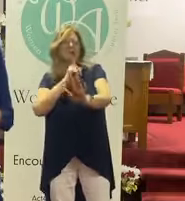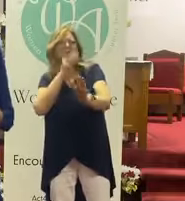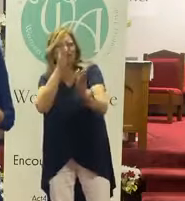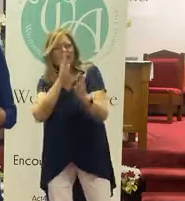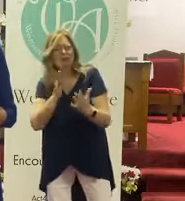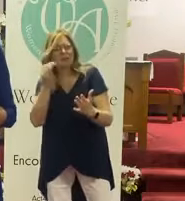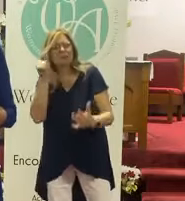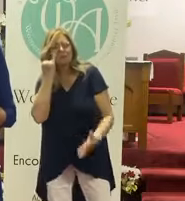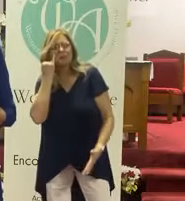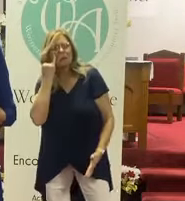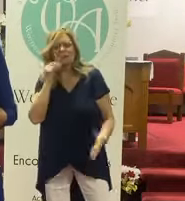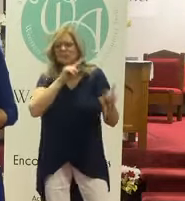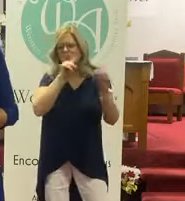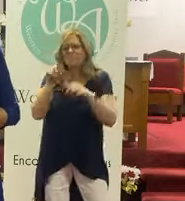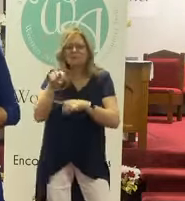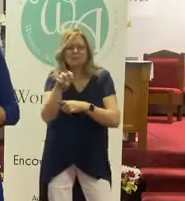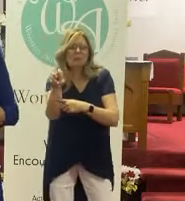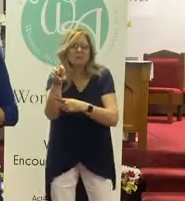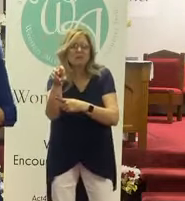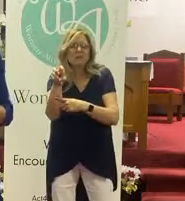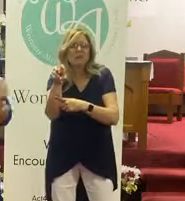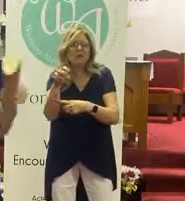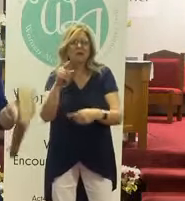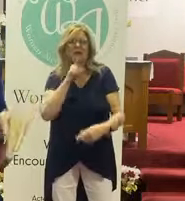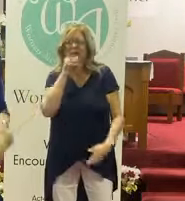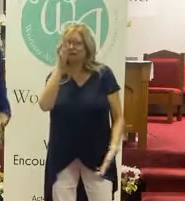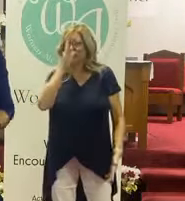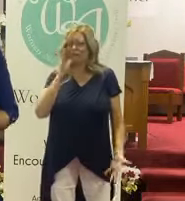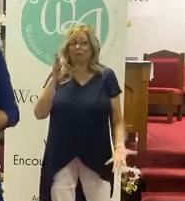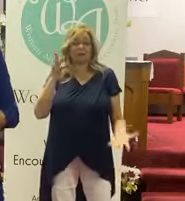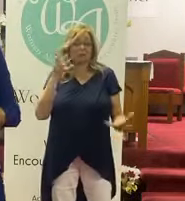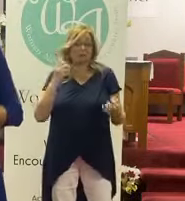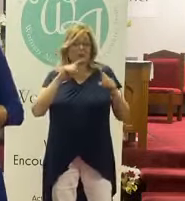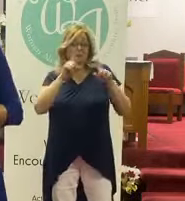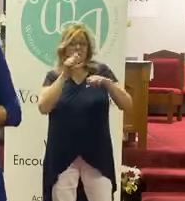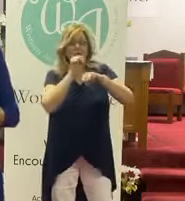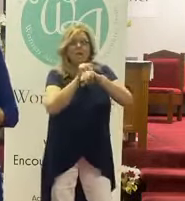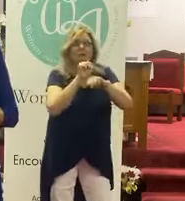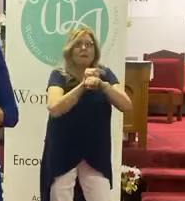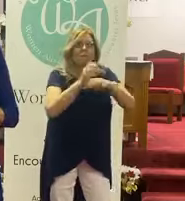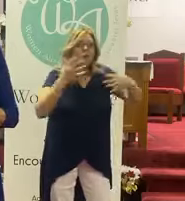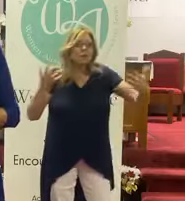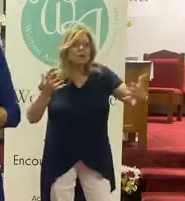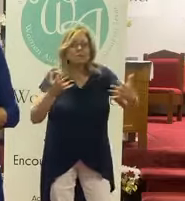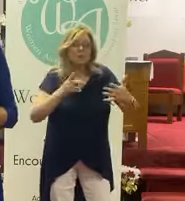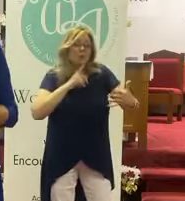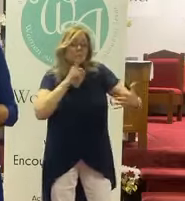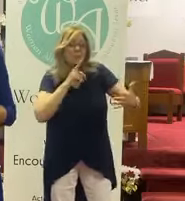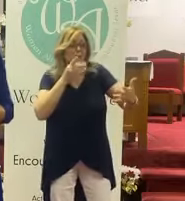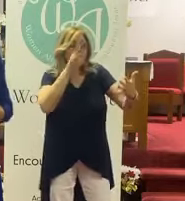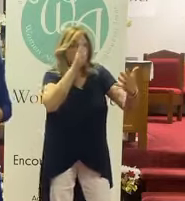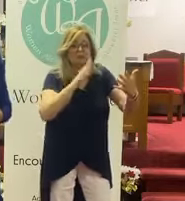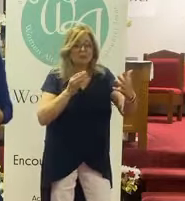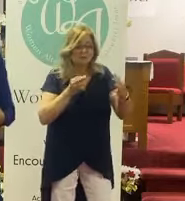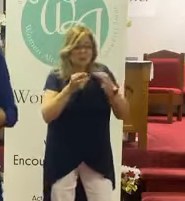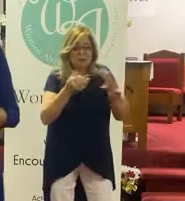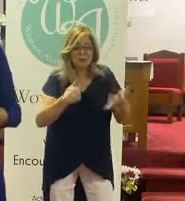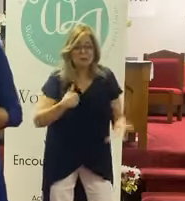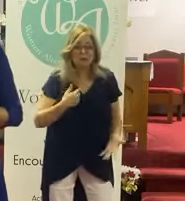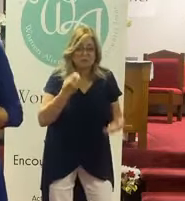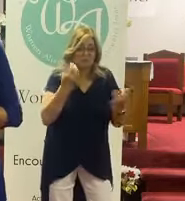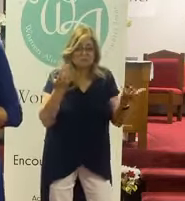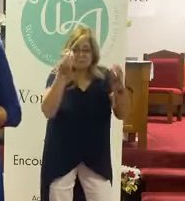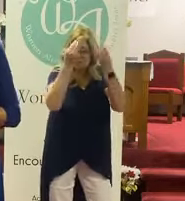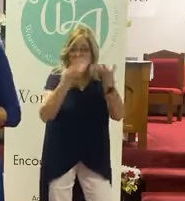God that I'm supposed to go on that trip? Is it really God I'm supposed to take that job? You know, is this really what God is telling me to do?